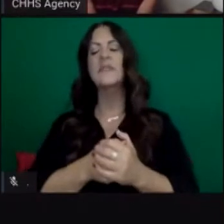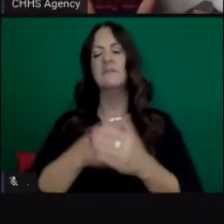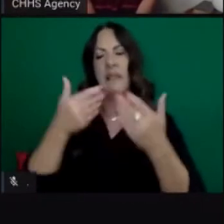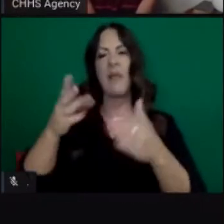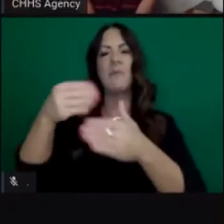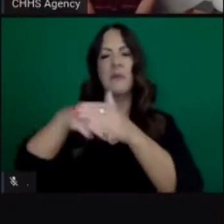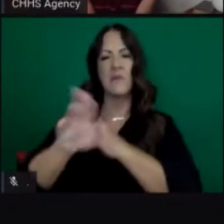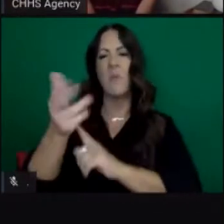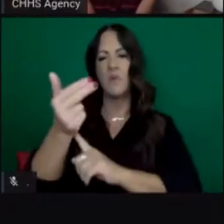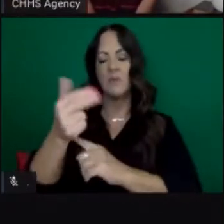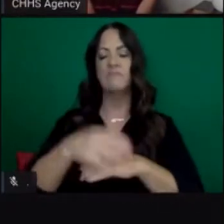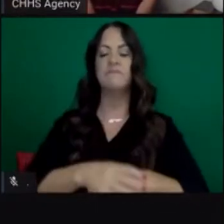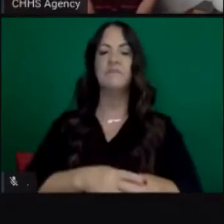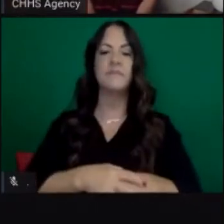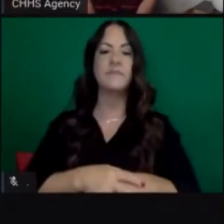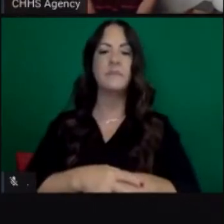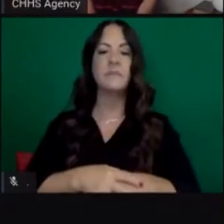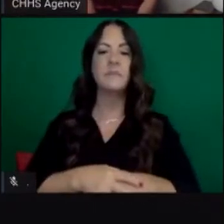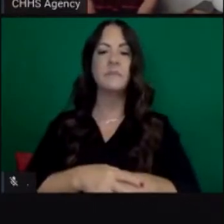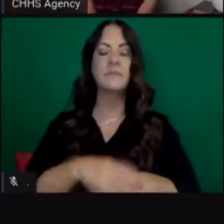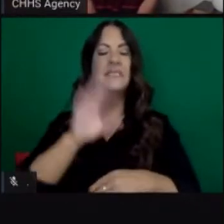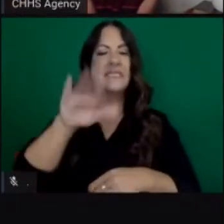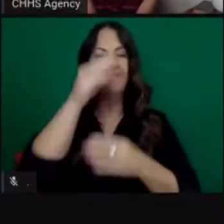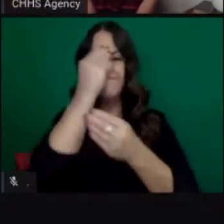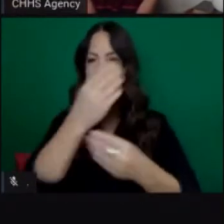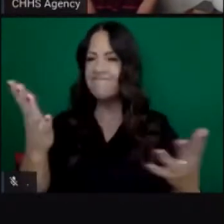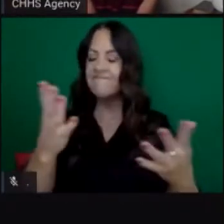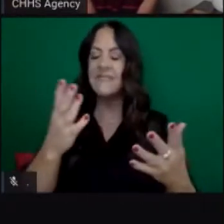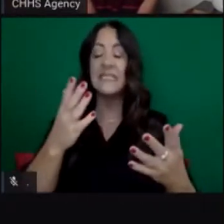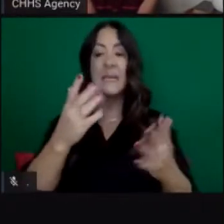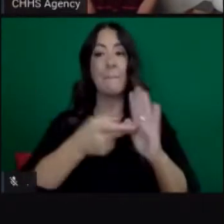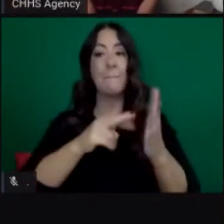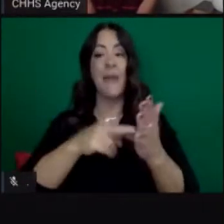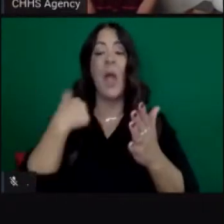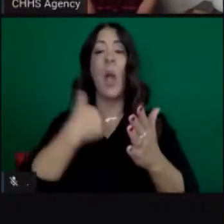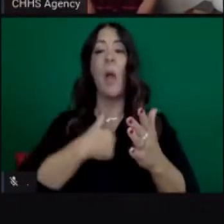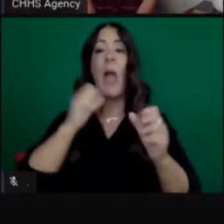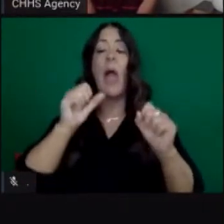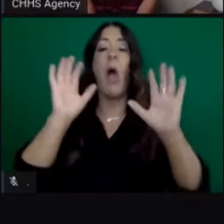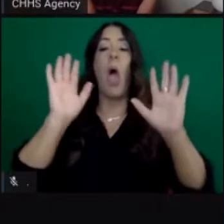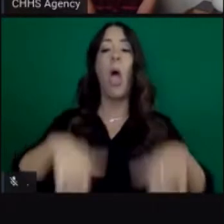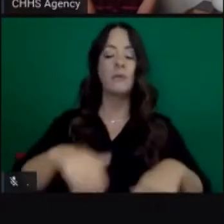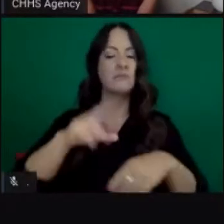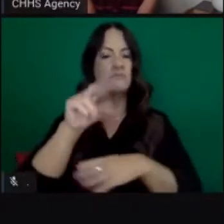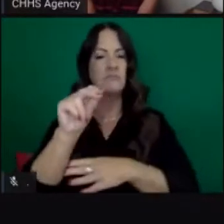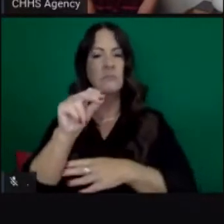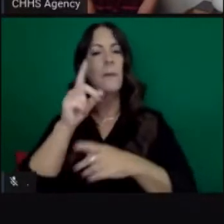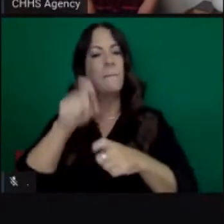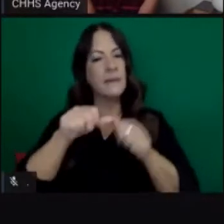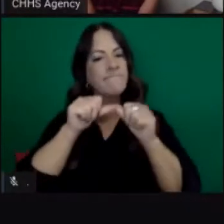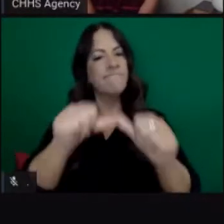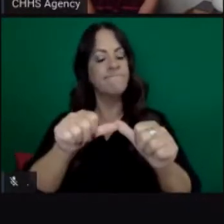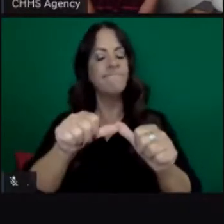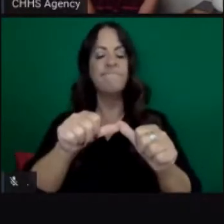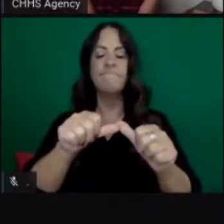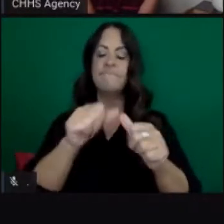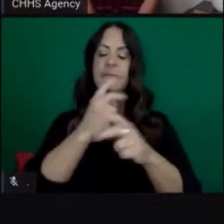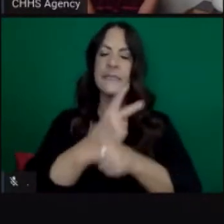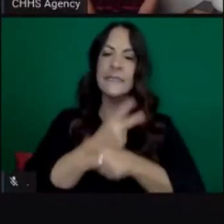opportunity to remind people that this is not a time to let our guard down. We are, of course, in the midst of many difficult situations here in the state